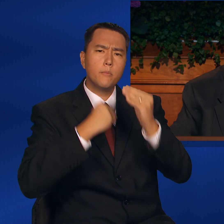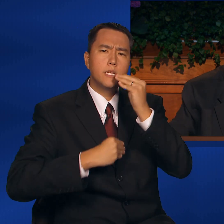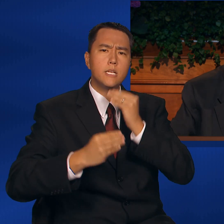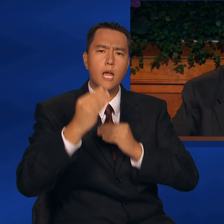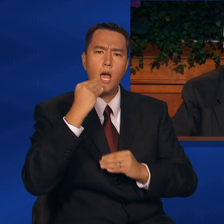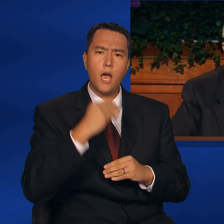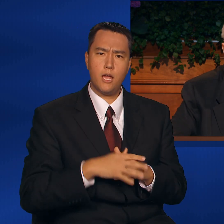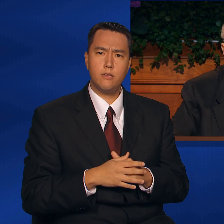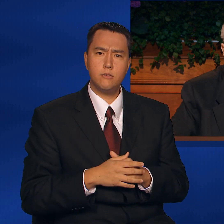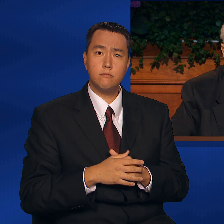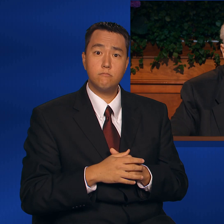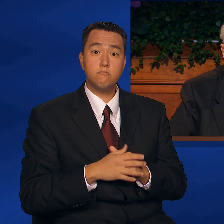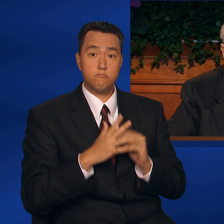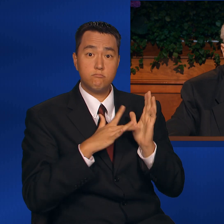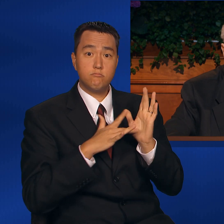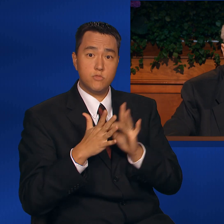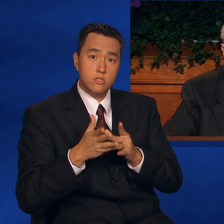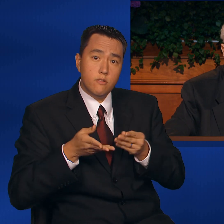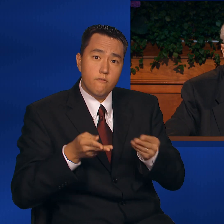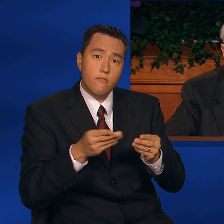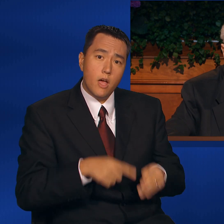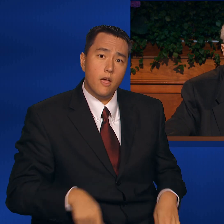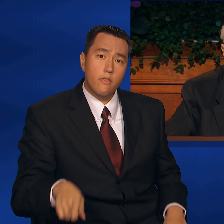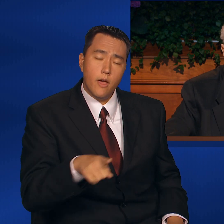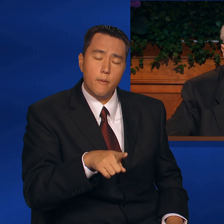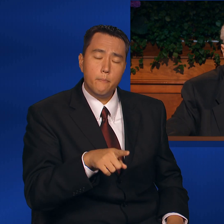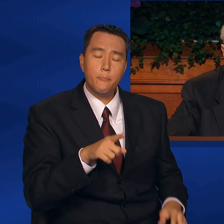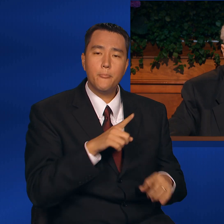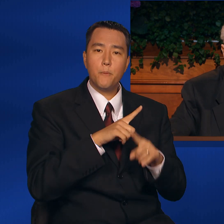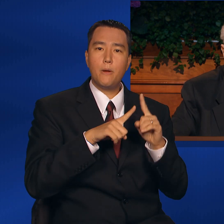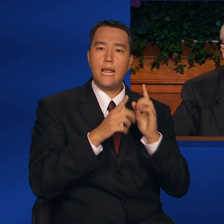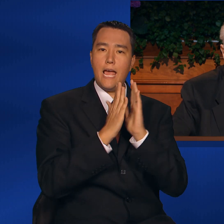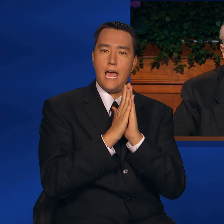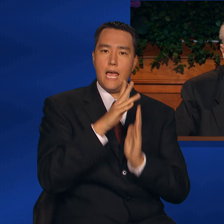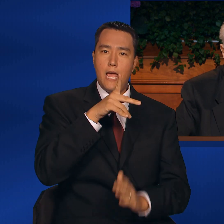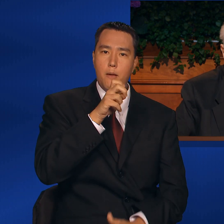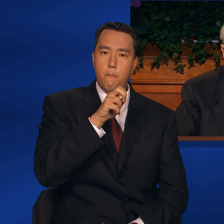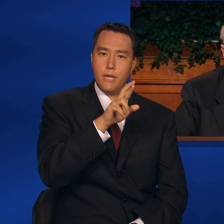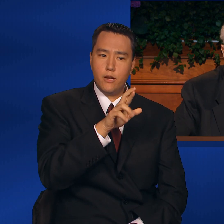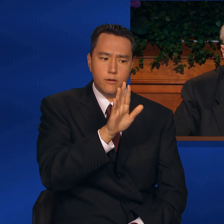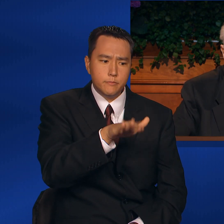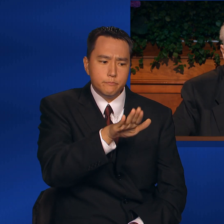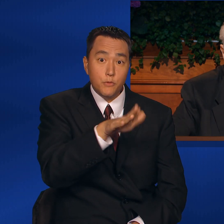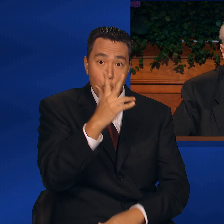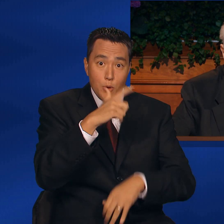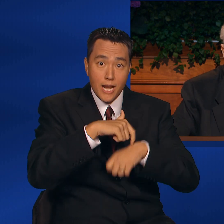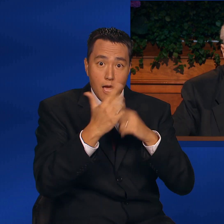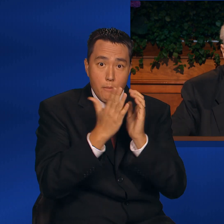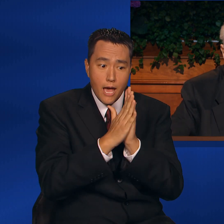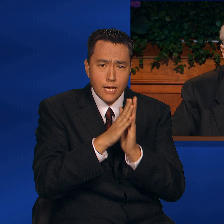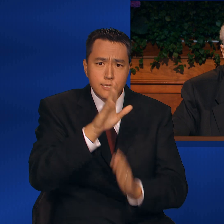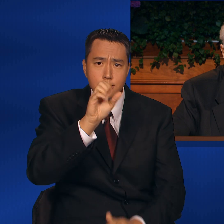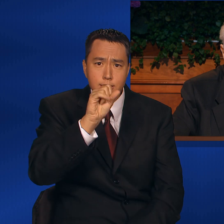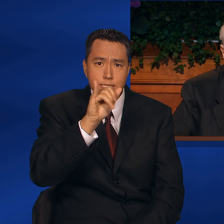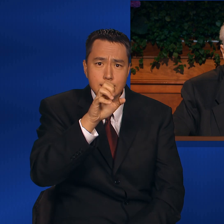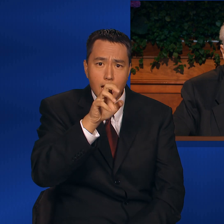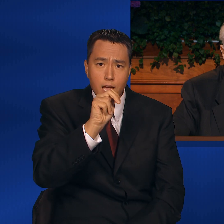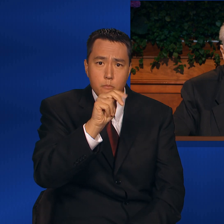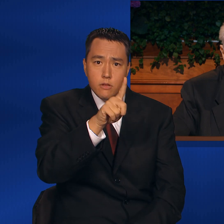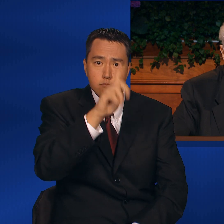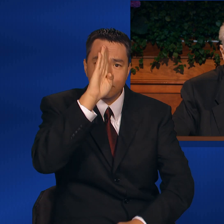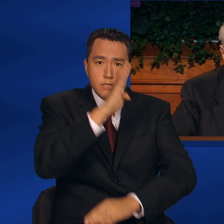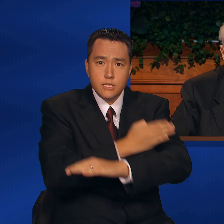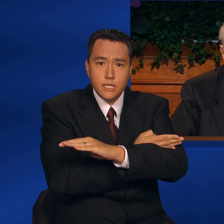And He fed them. He asked Peter three times, Simon, son of Joseph, Jonas,